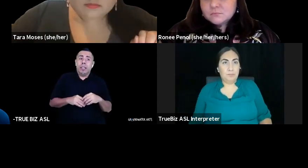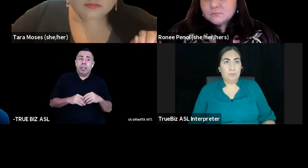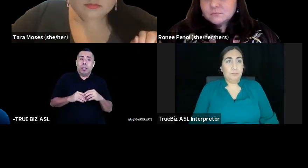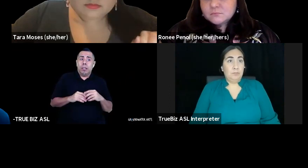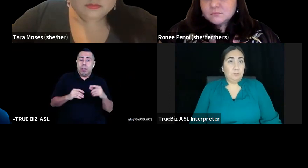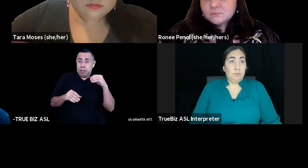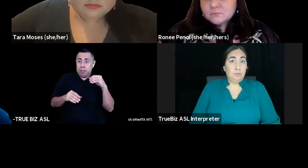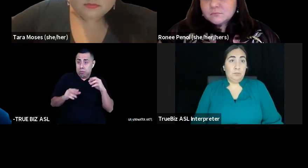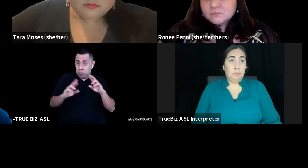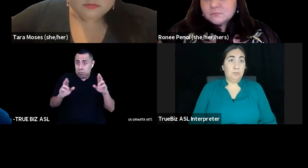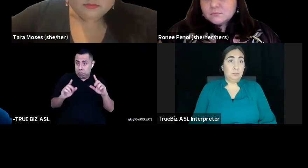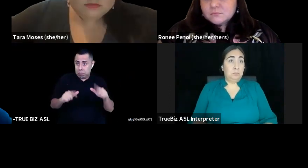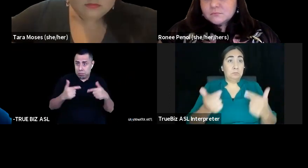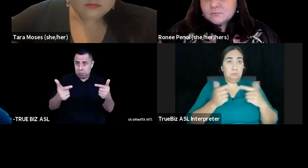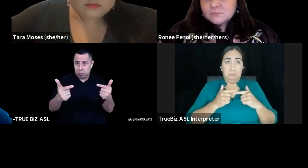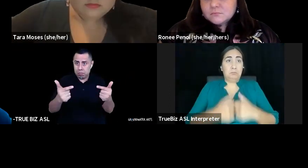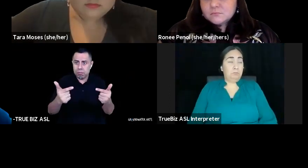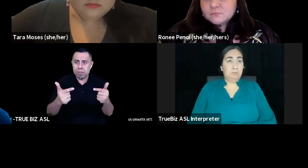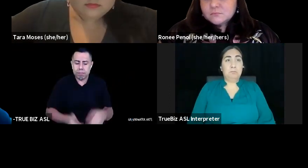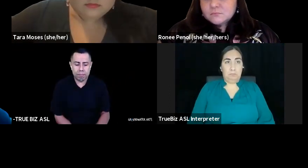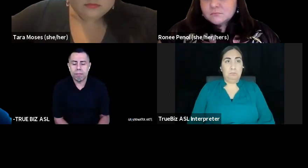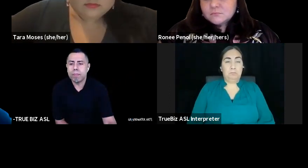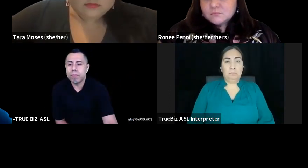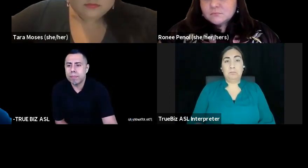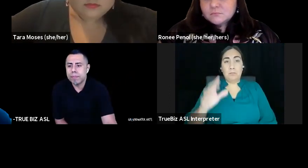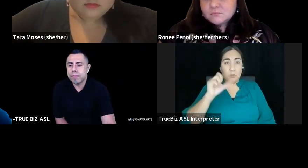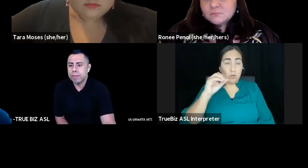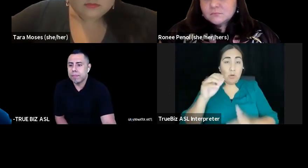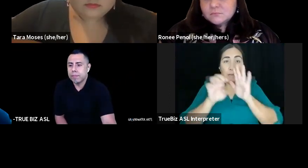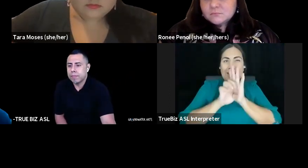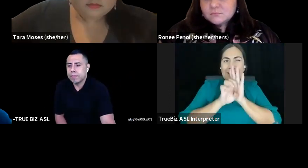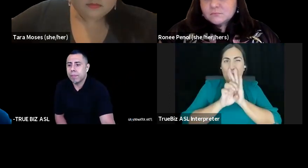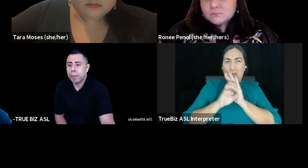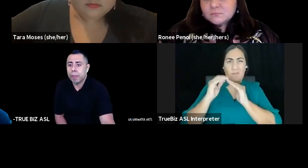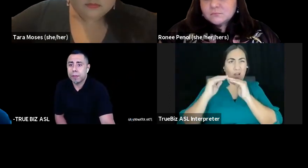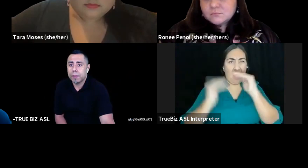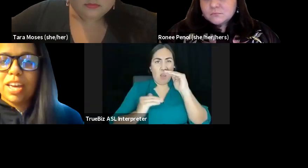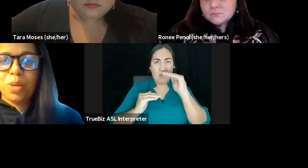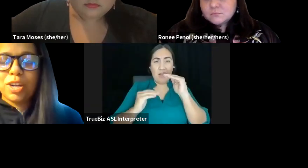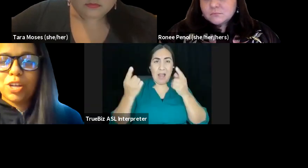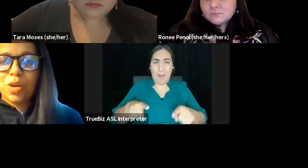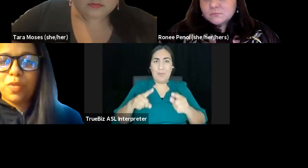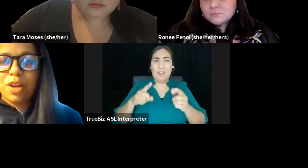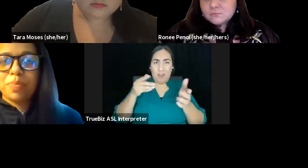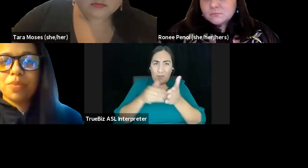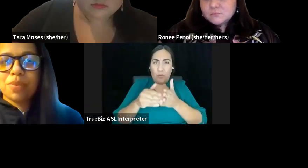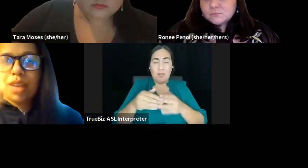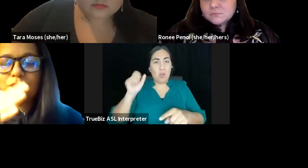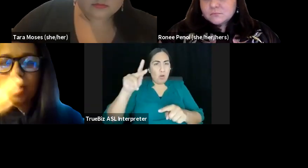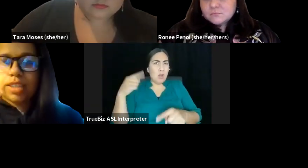uh, an example of injustice that happens frequently is like, okay, we're going to go from extractive